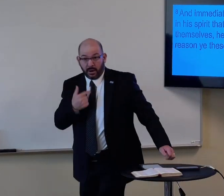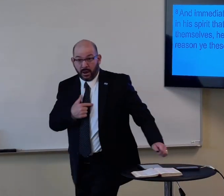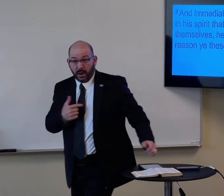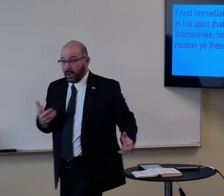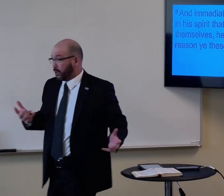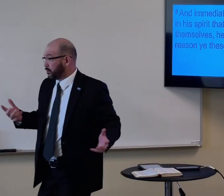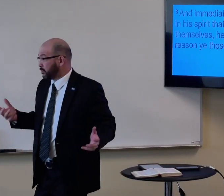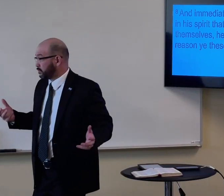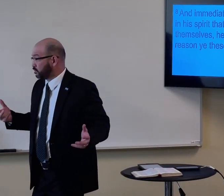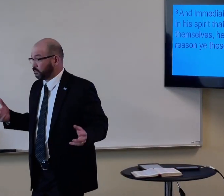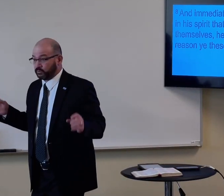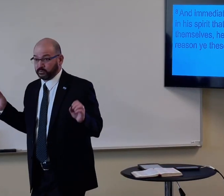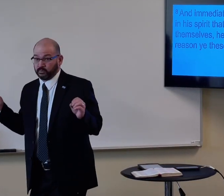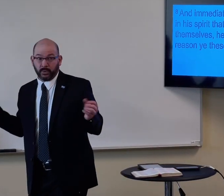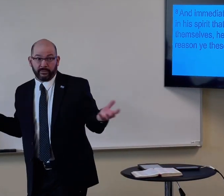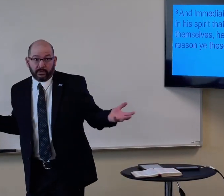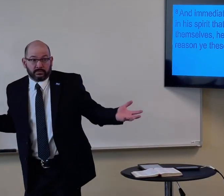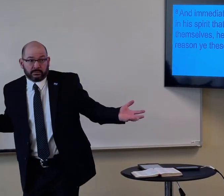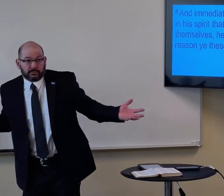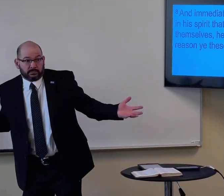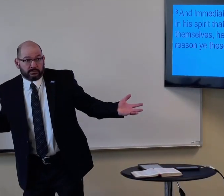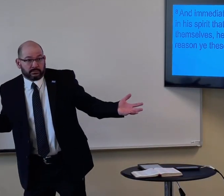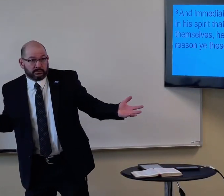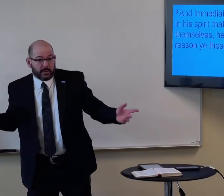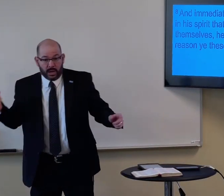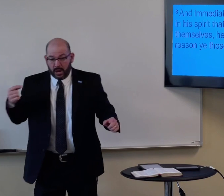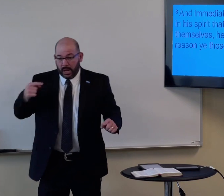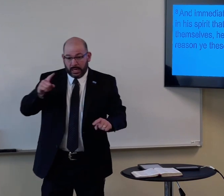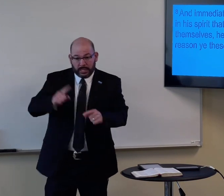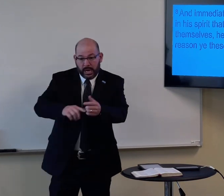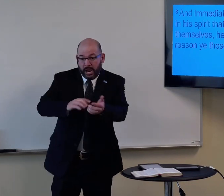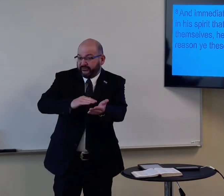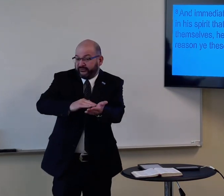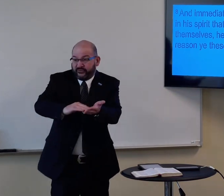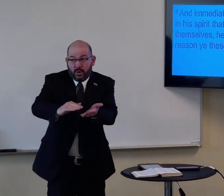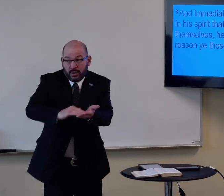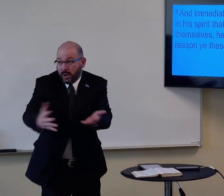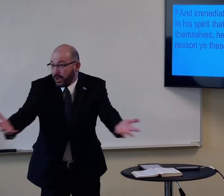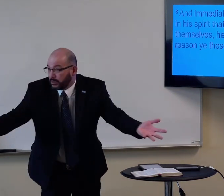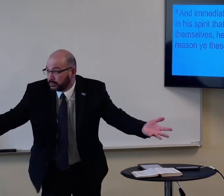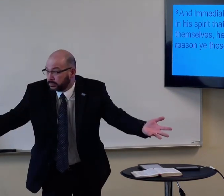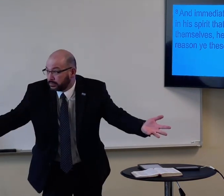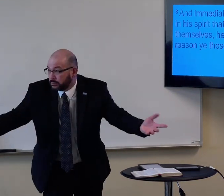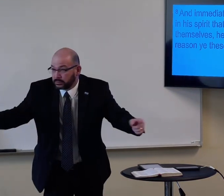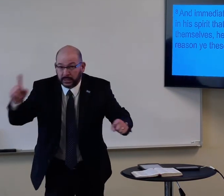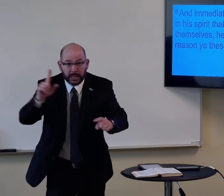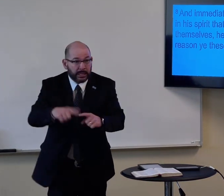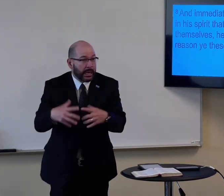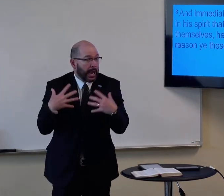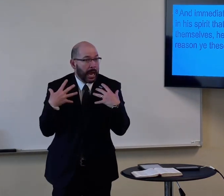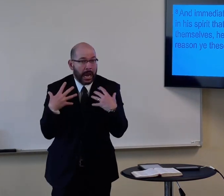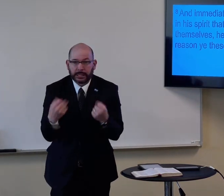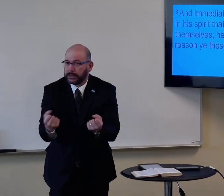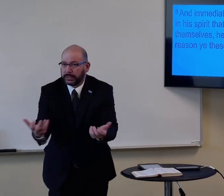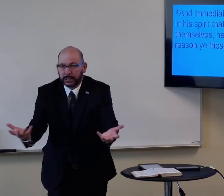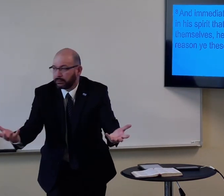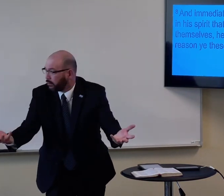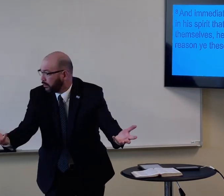For us? I mean, we can't do anything. I can't forgive sins, and I can't heal